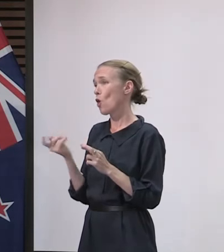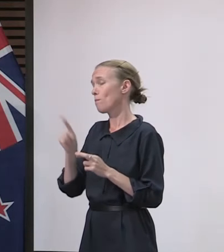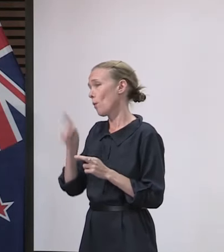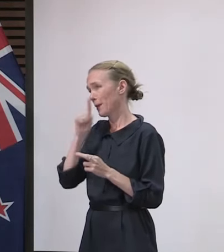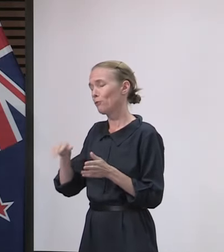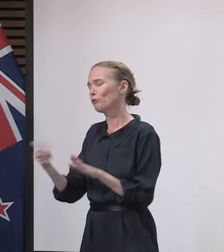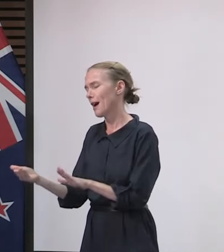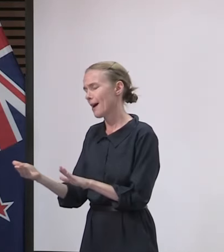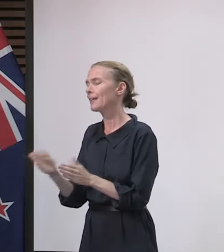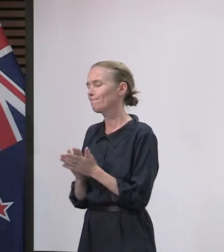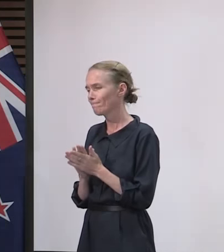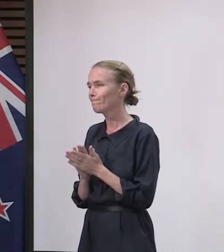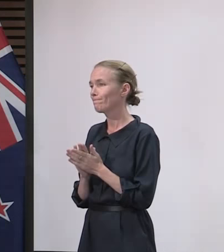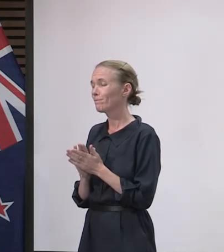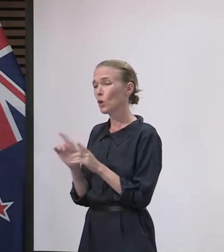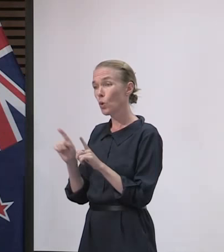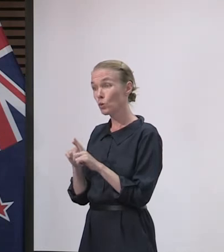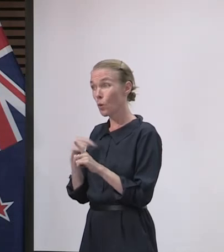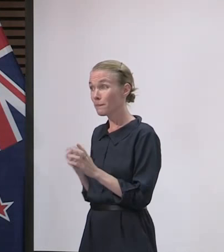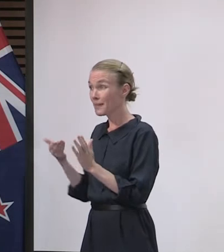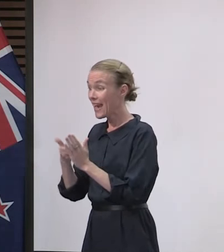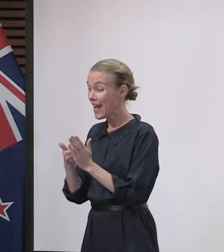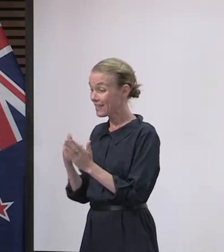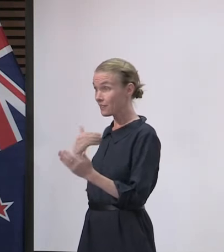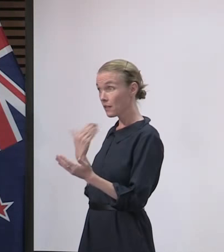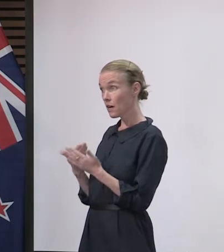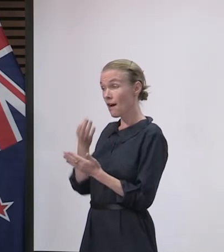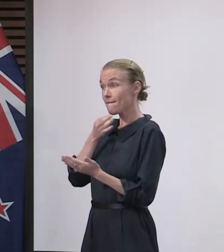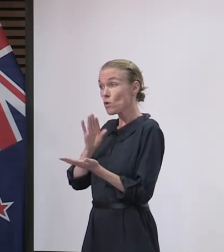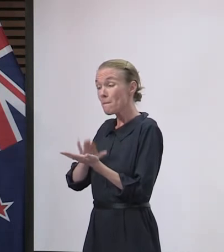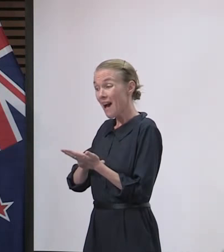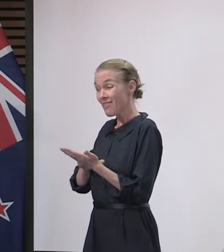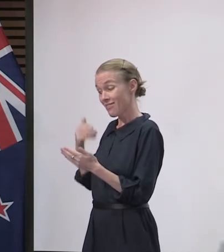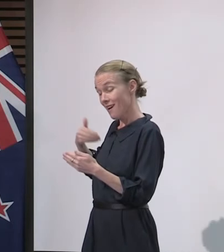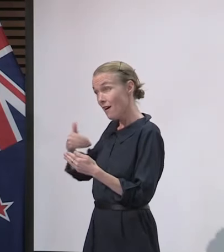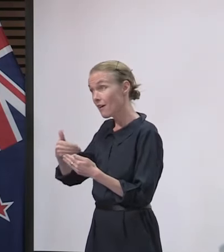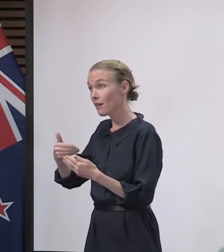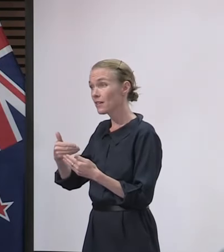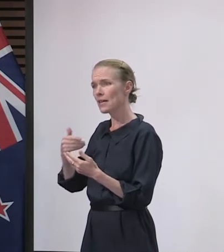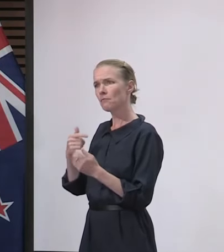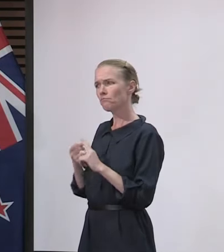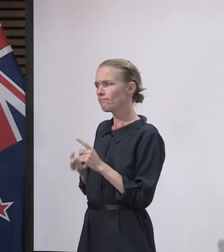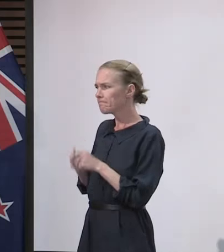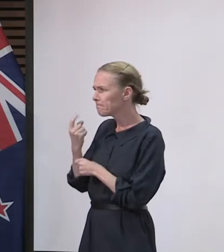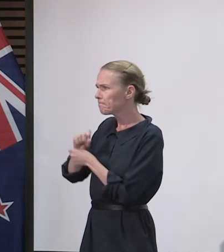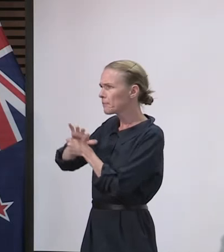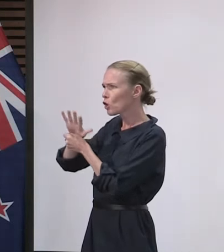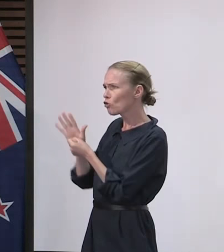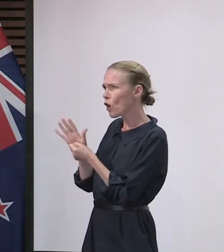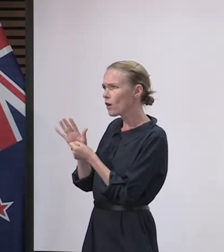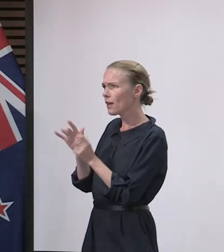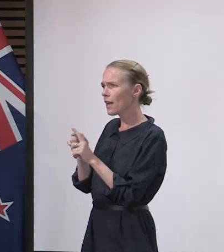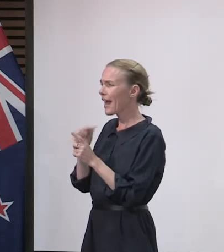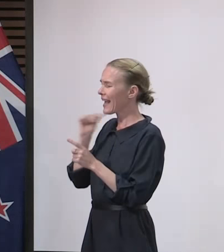also say that over the last few months, any cases where there's been an unexplained or sudden death in the community,